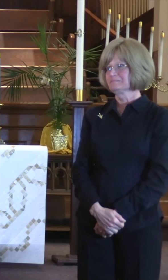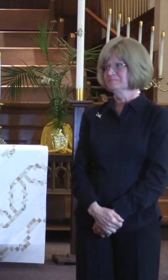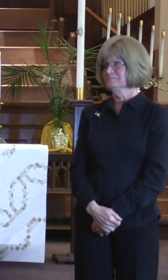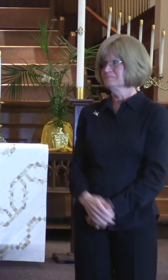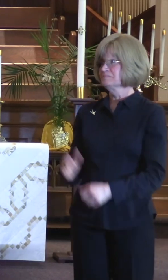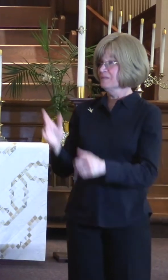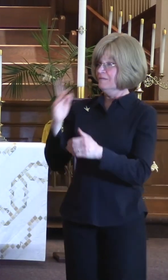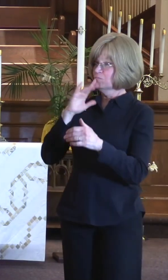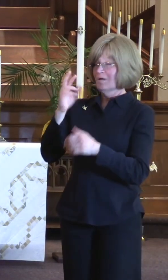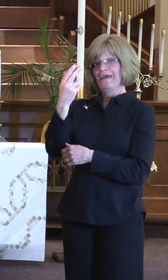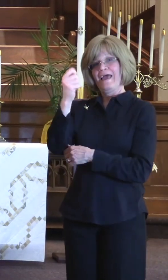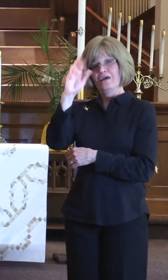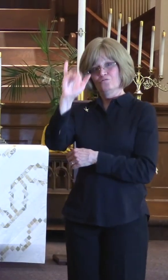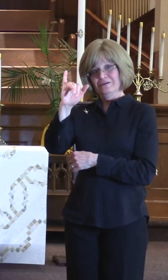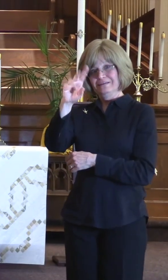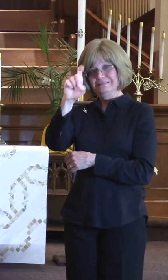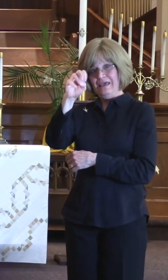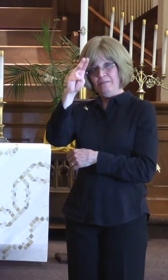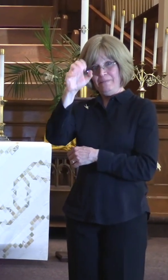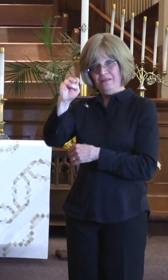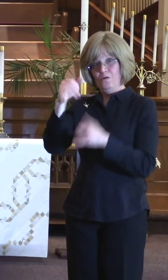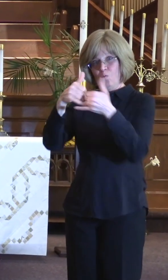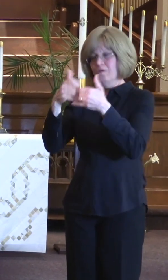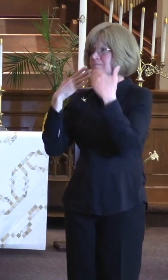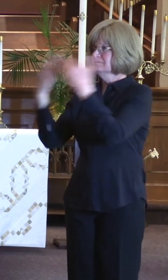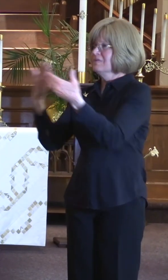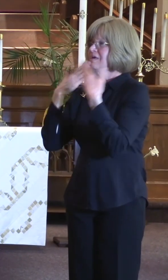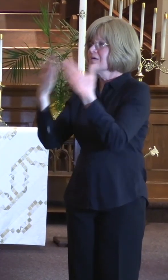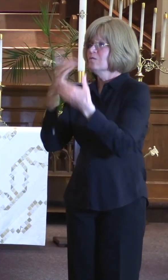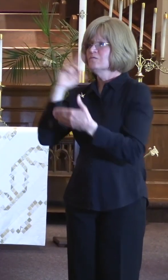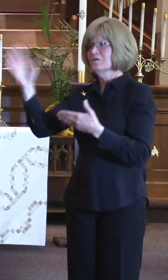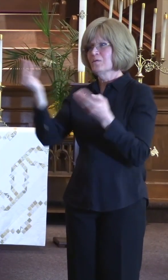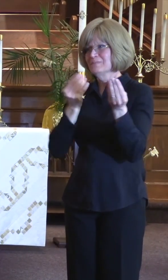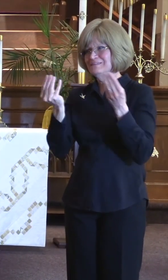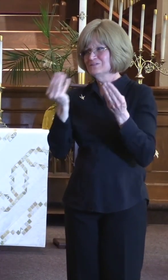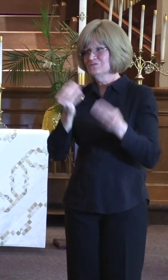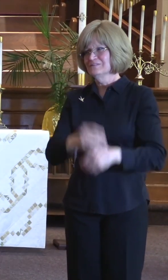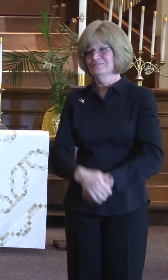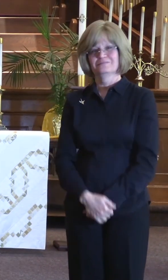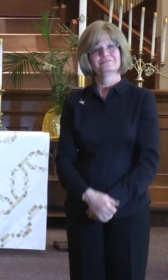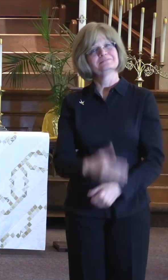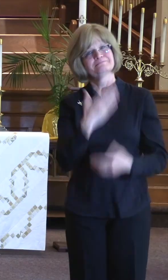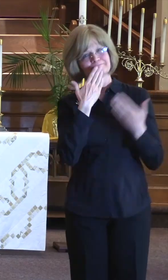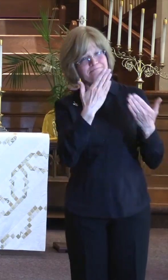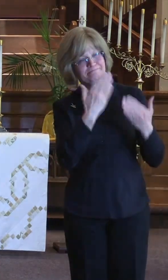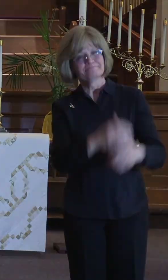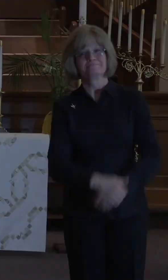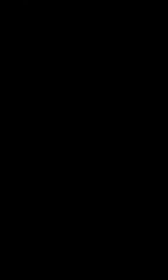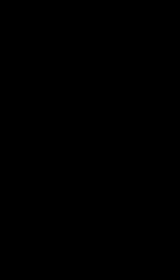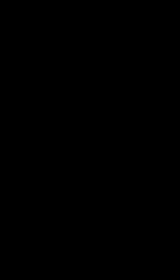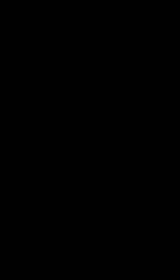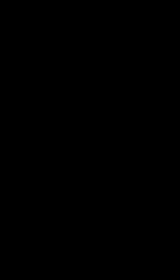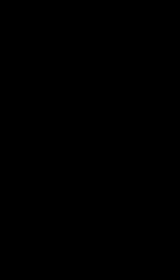I present you with the Harry Denman Award, and thank you so much for your ministry. Thank you so much for your support! You